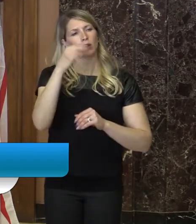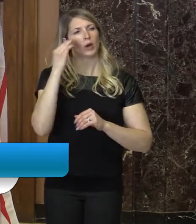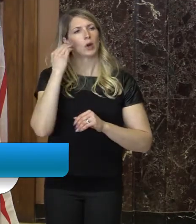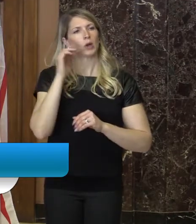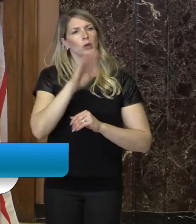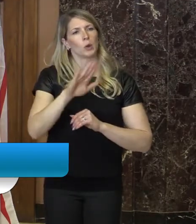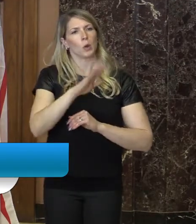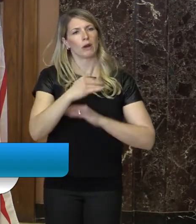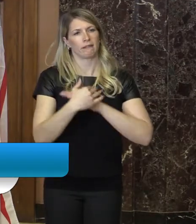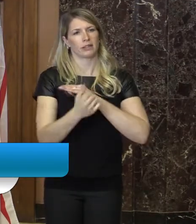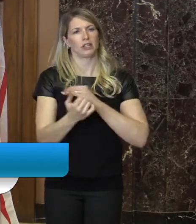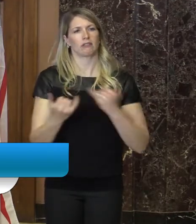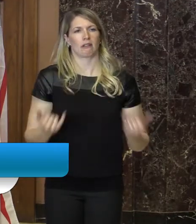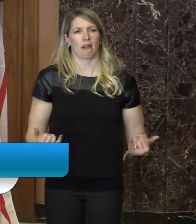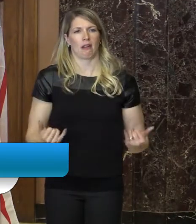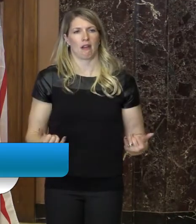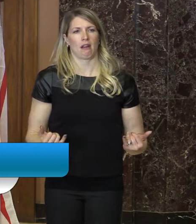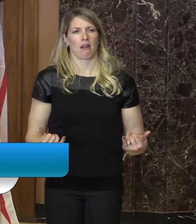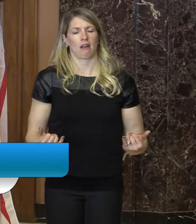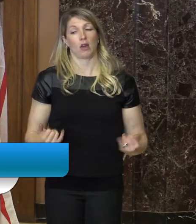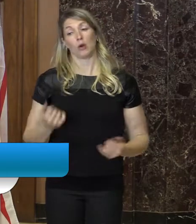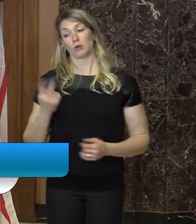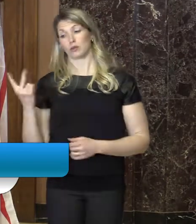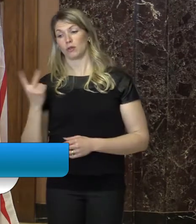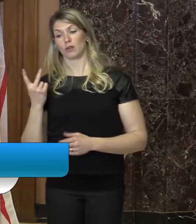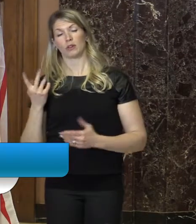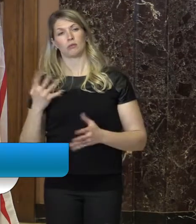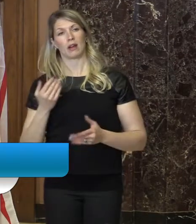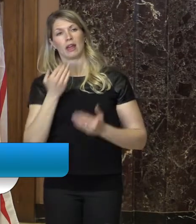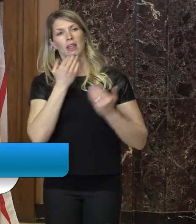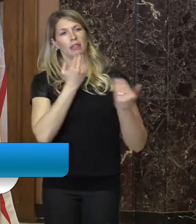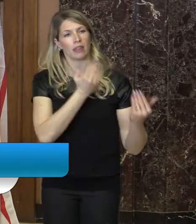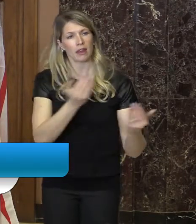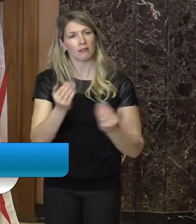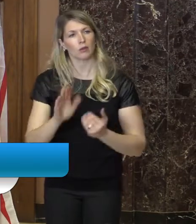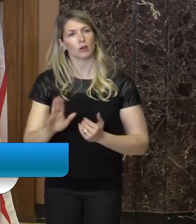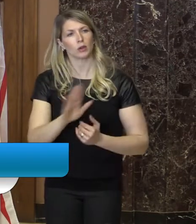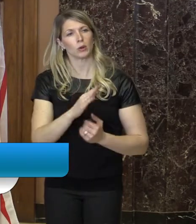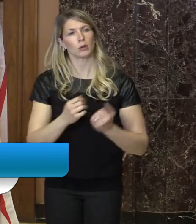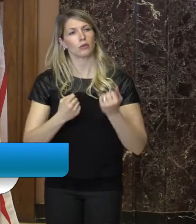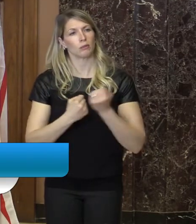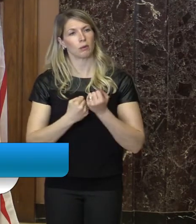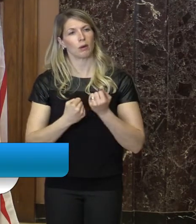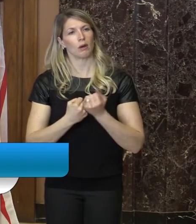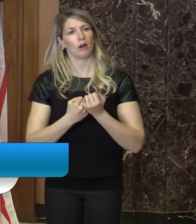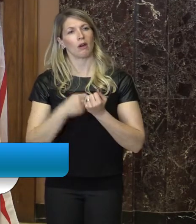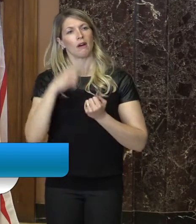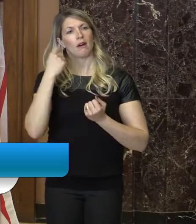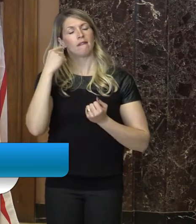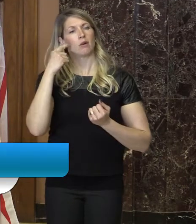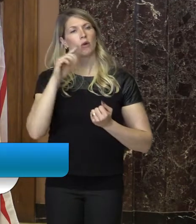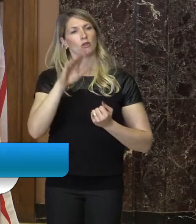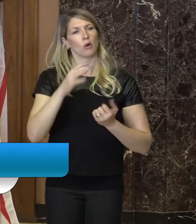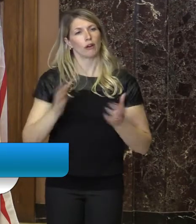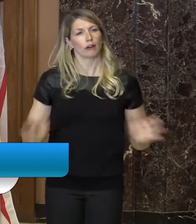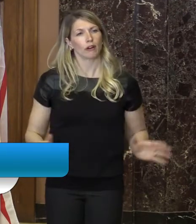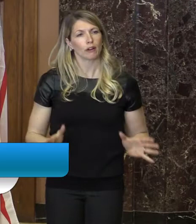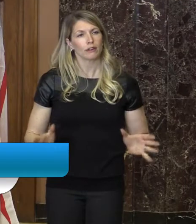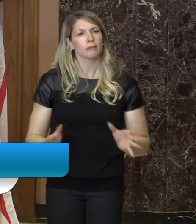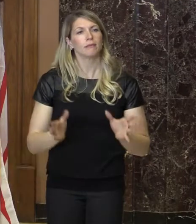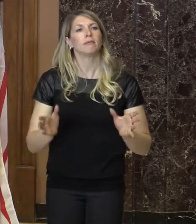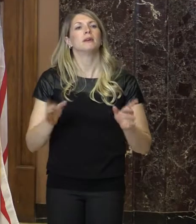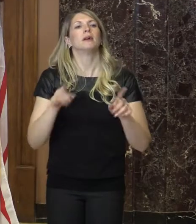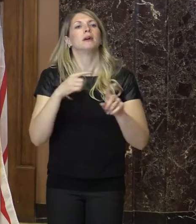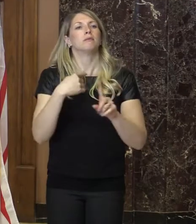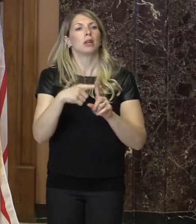Sandra and myself would like to thank everyone here for your support and encouragement and for this